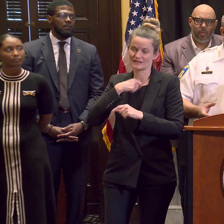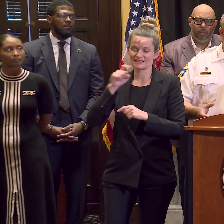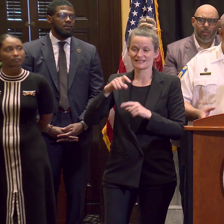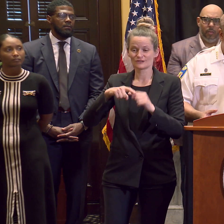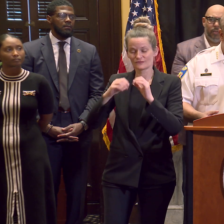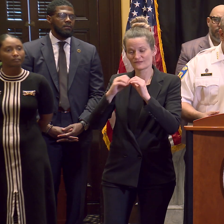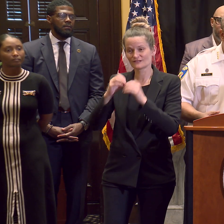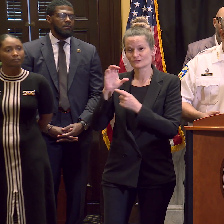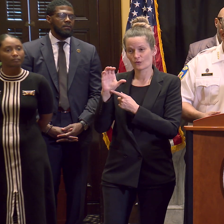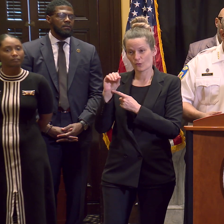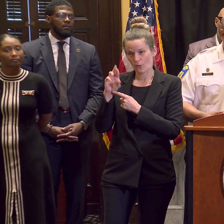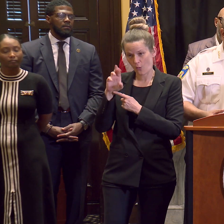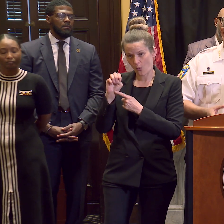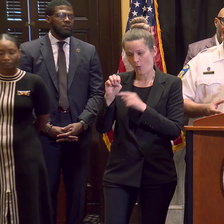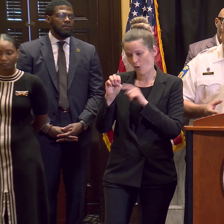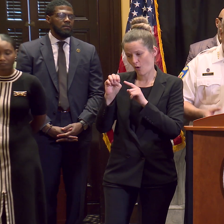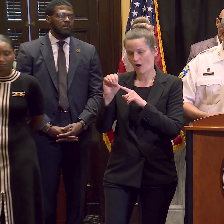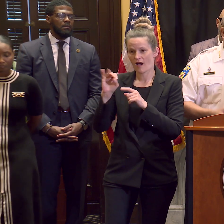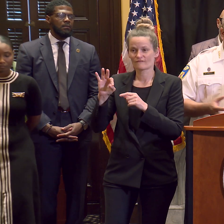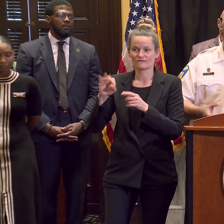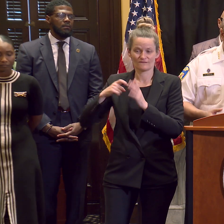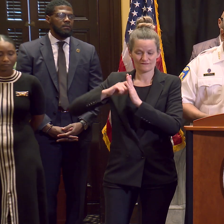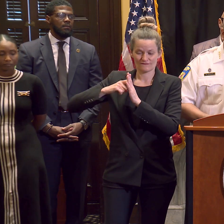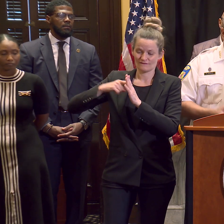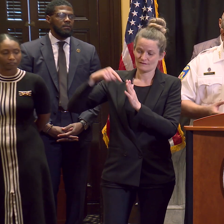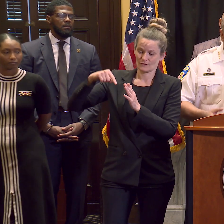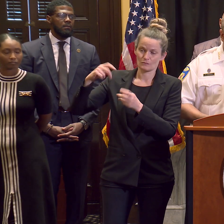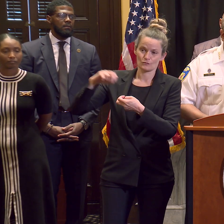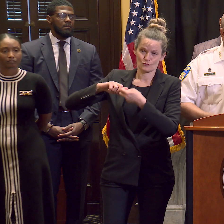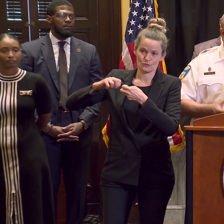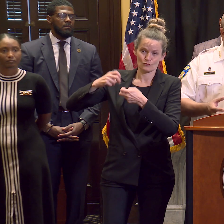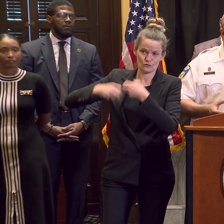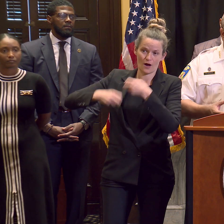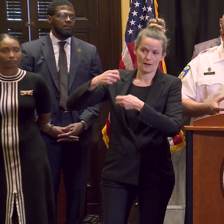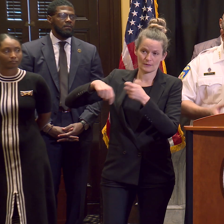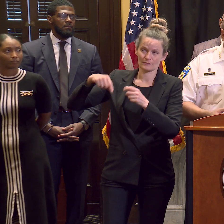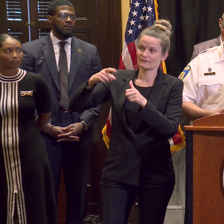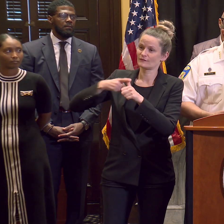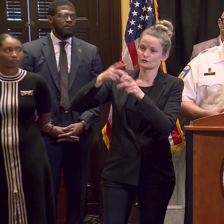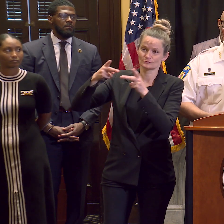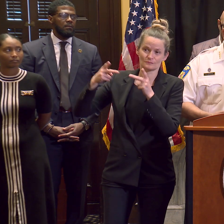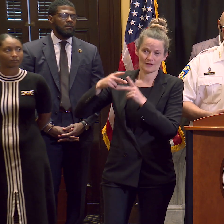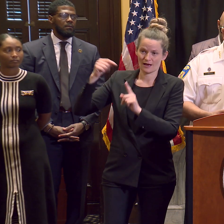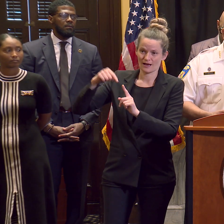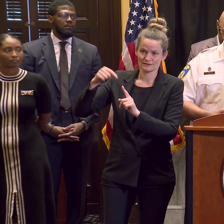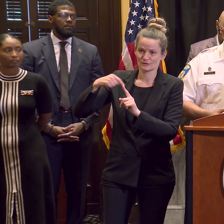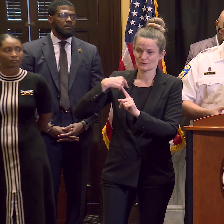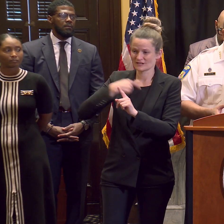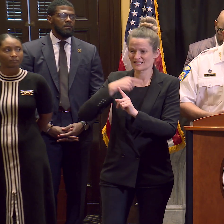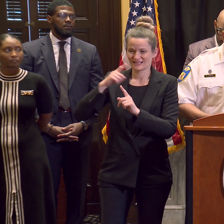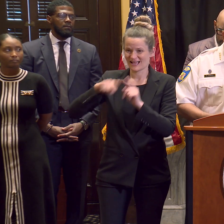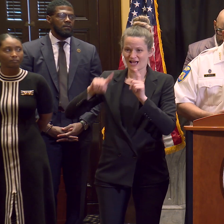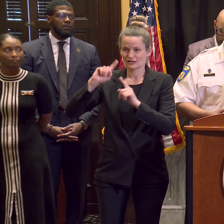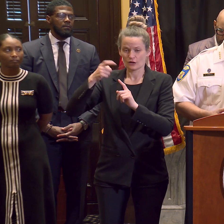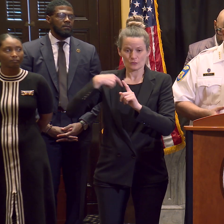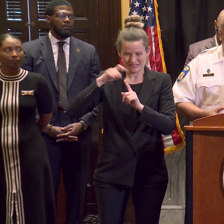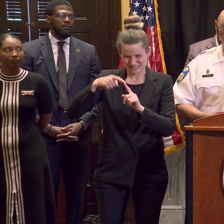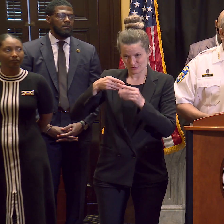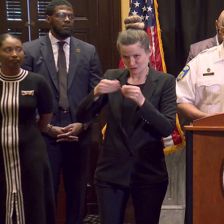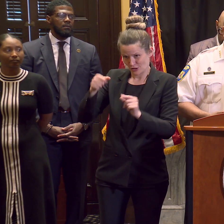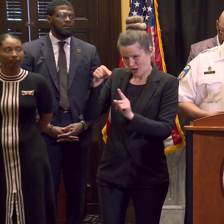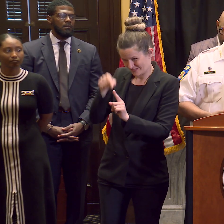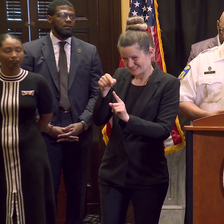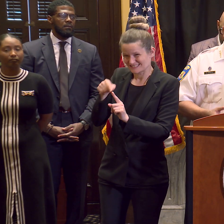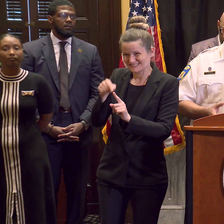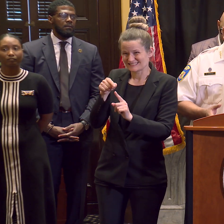young men are out there in the very first place, and how to fix that. If we can fix that and solve their need to, to